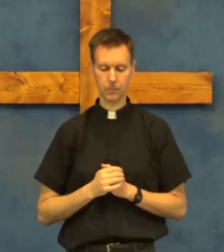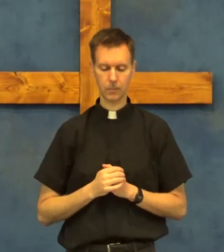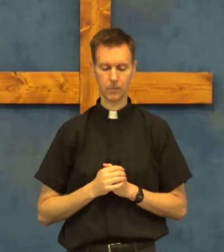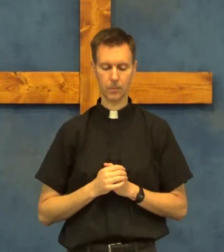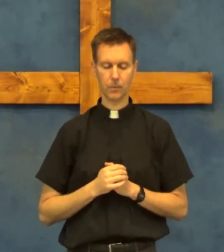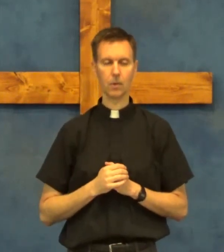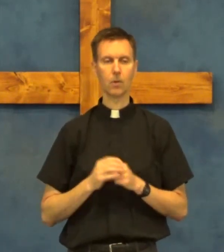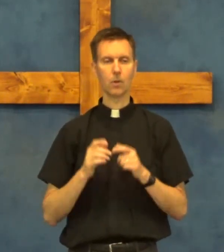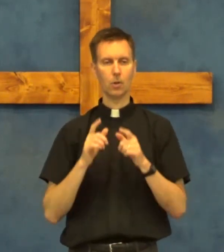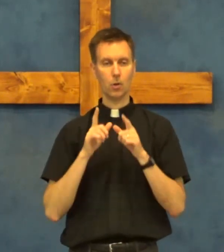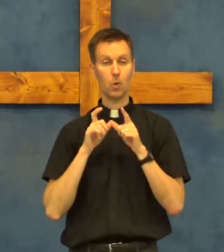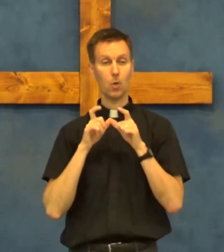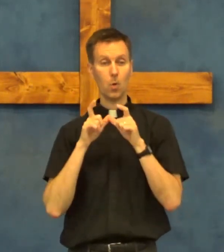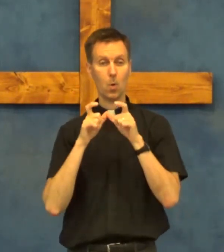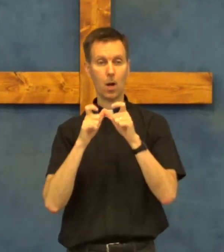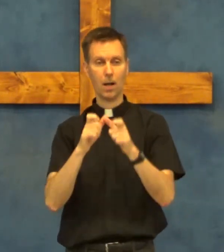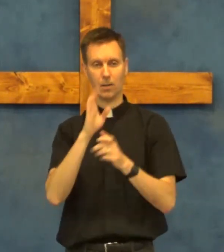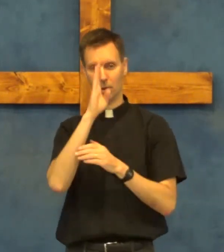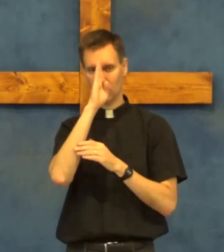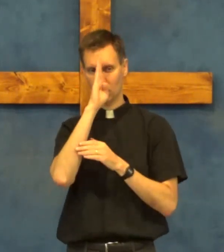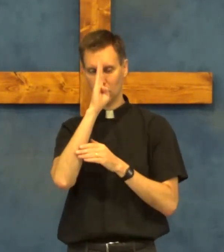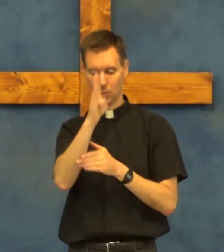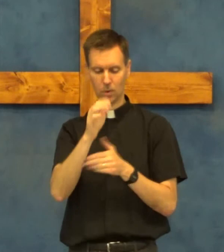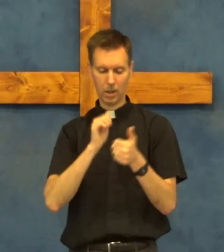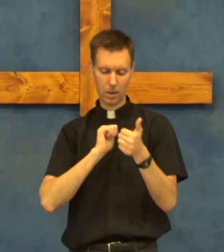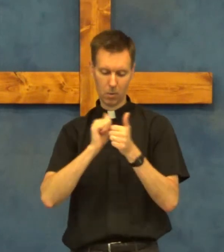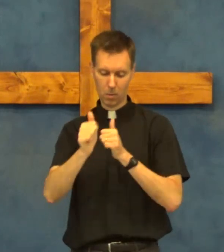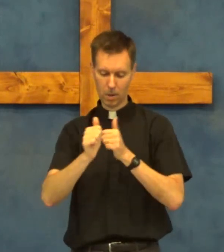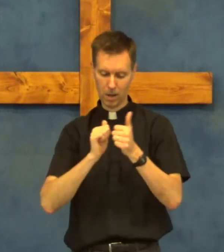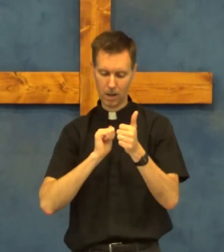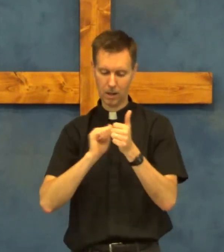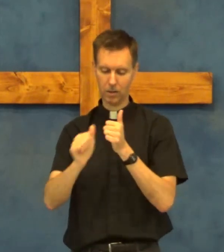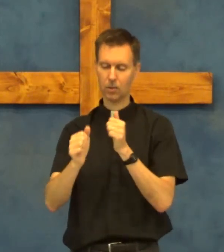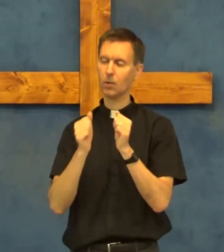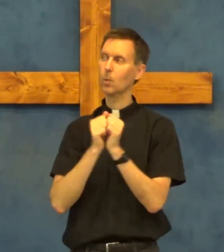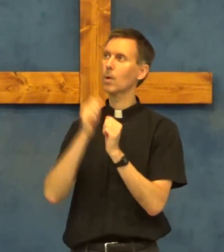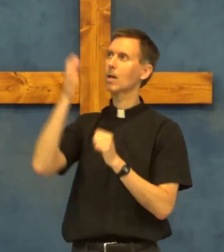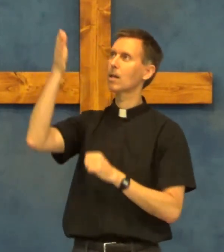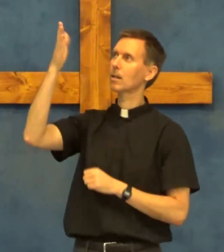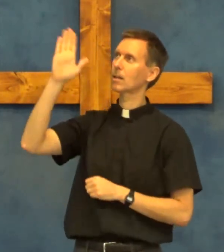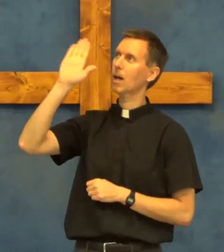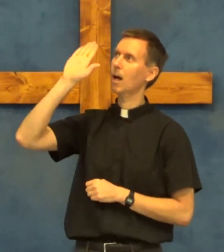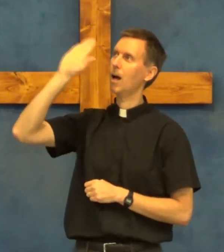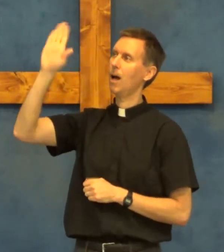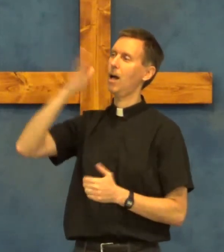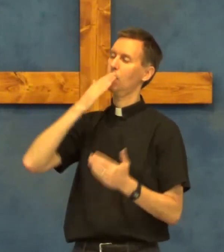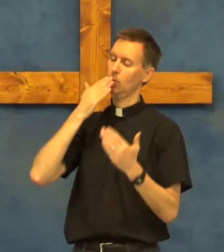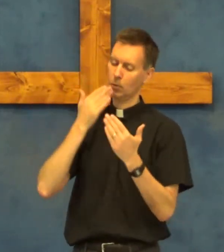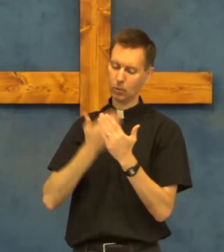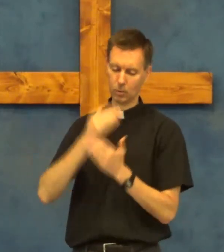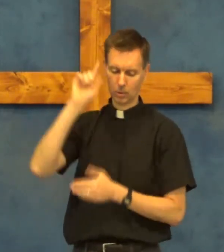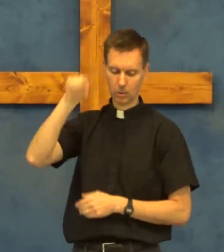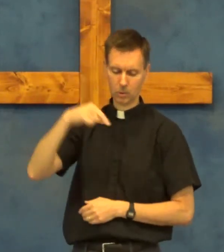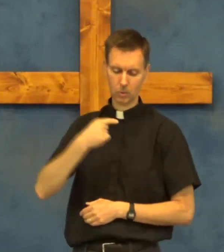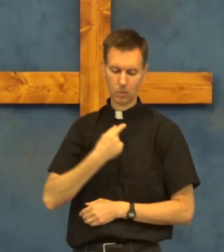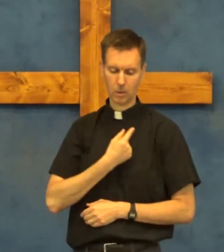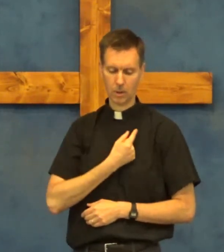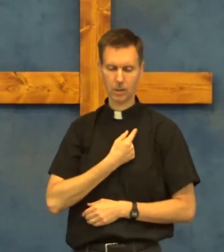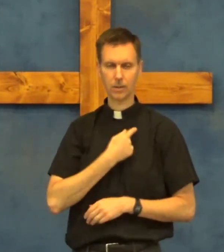from the straight race through God's good grace lift up